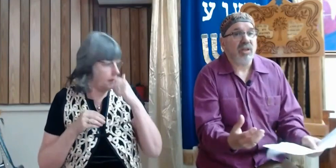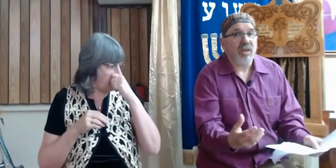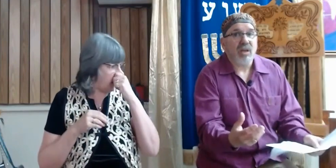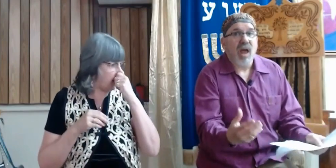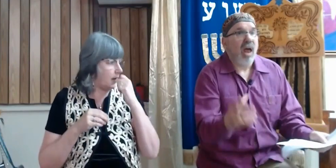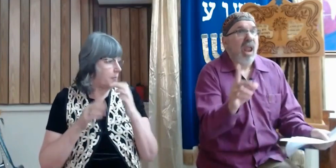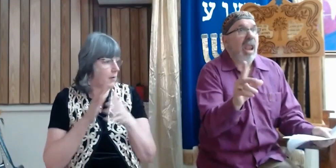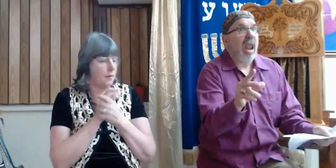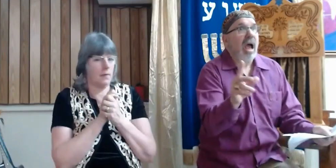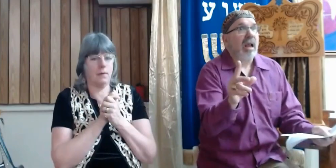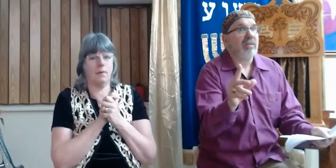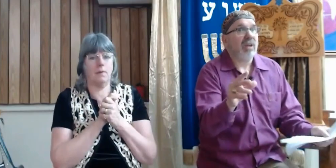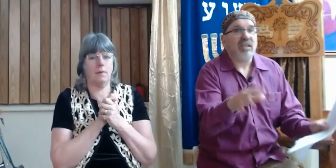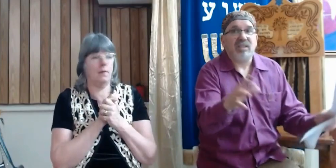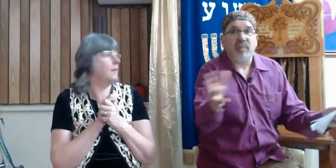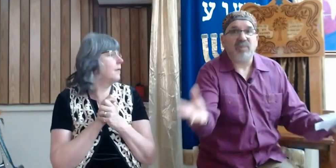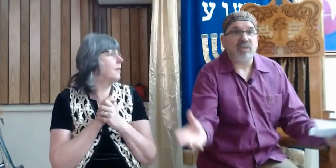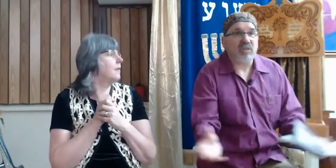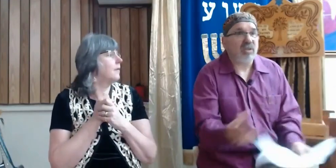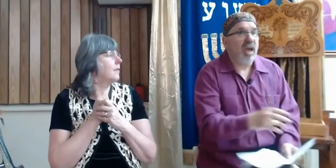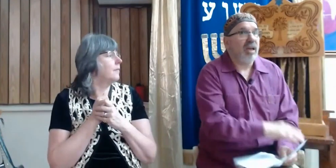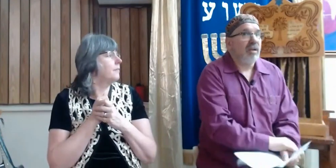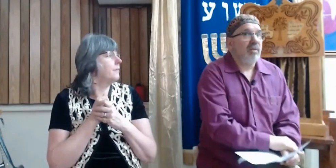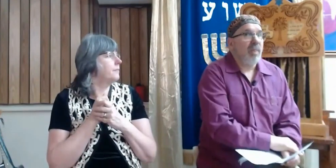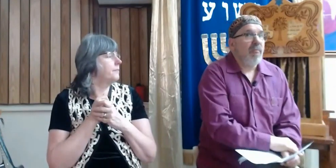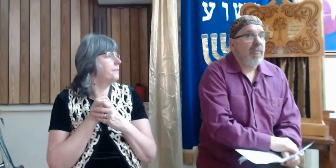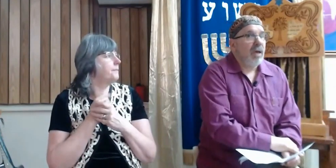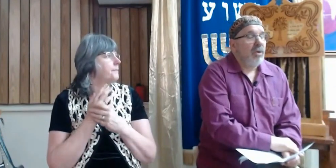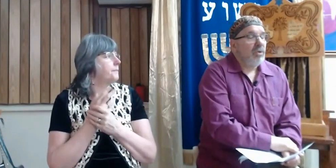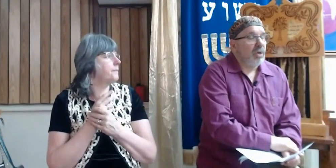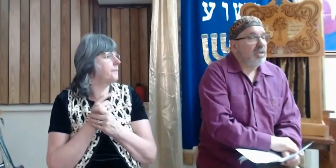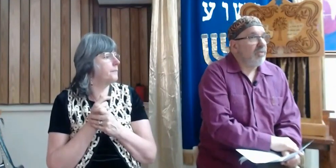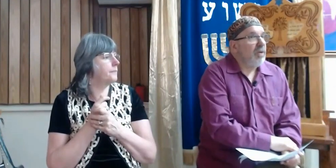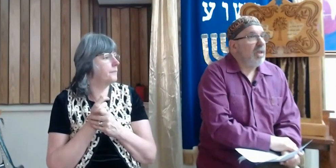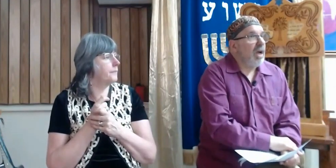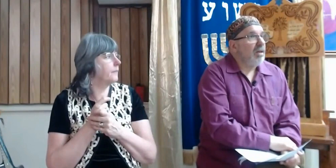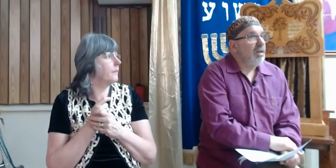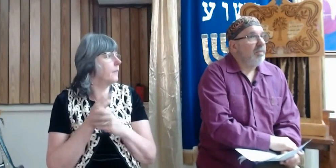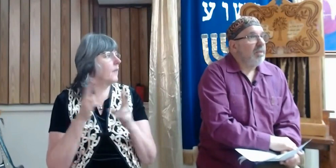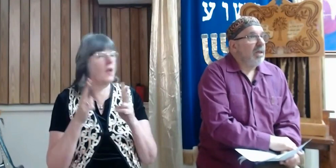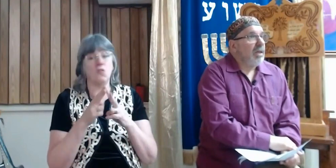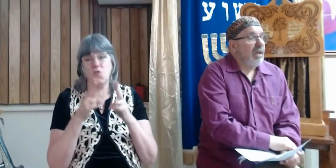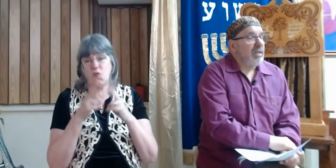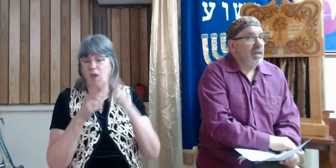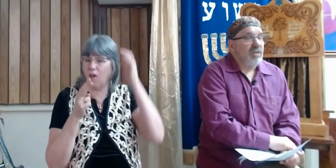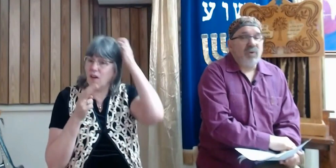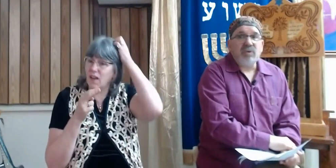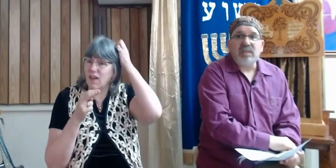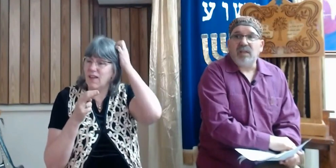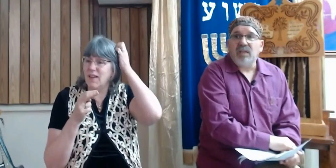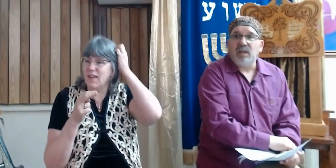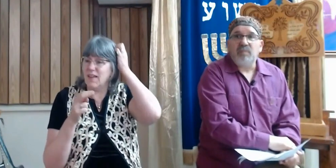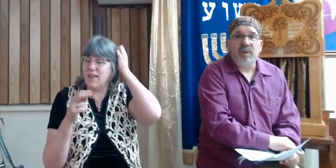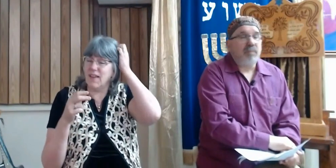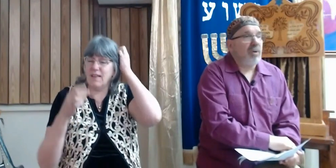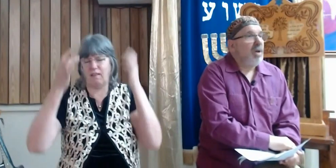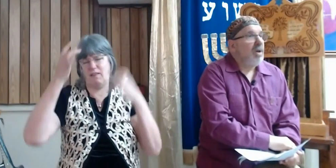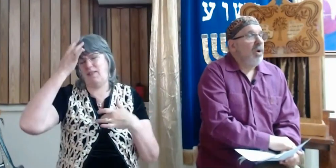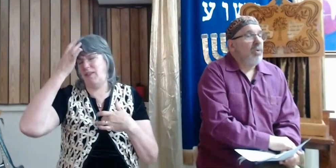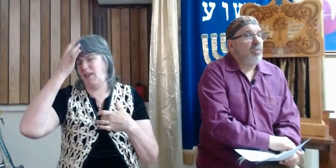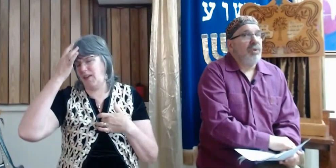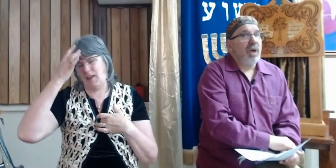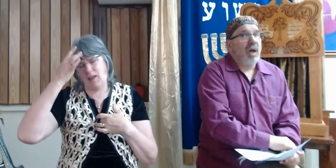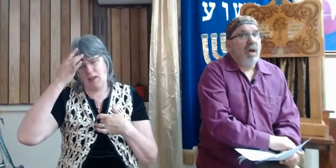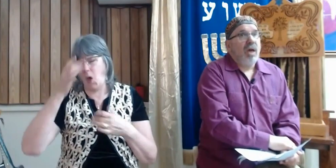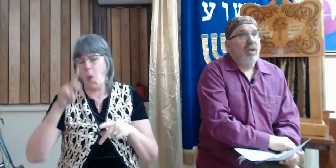appreciation, acceptance, yeah. It's very, it's very sickening. People